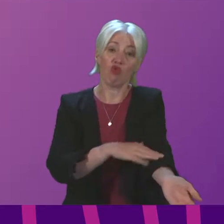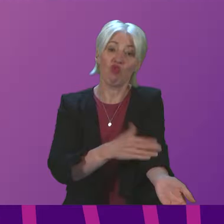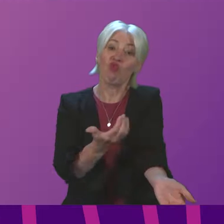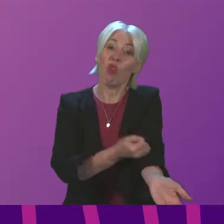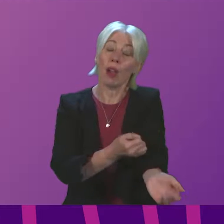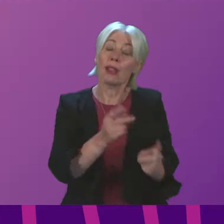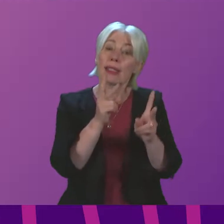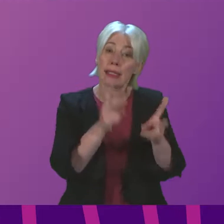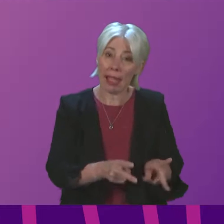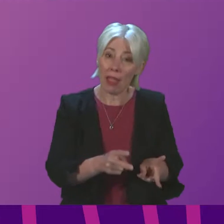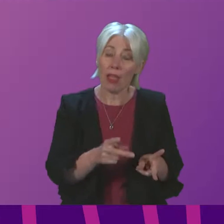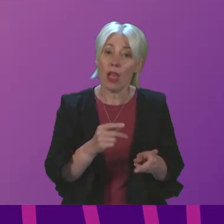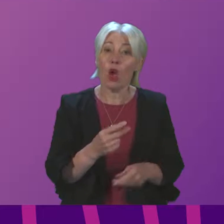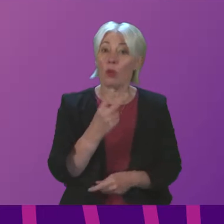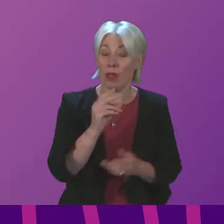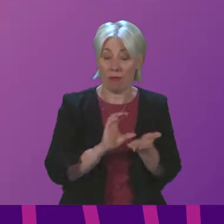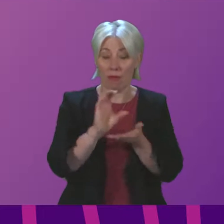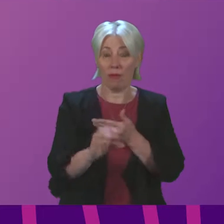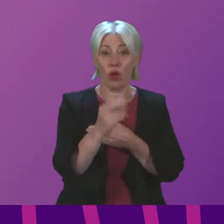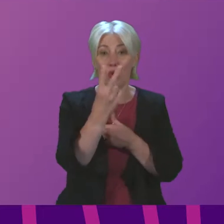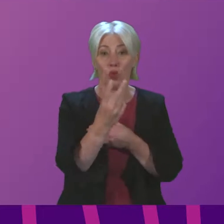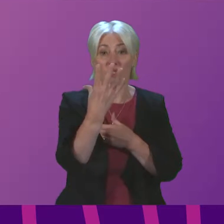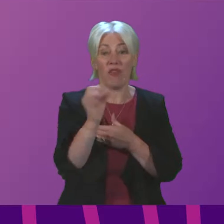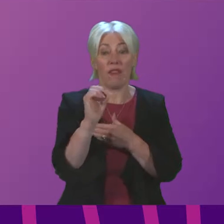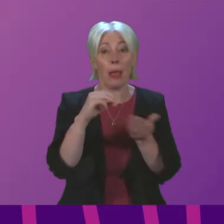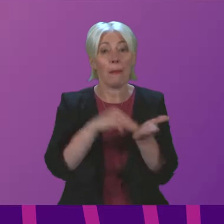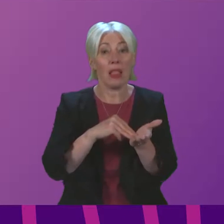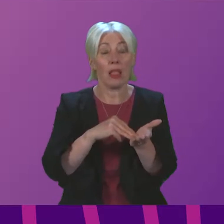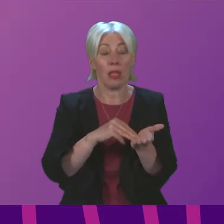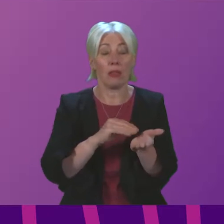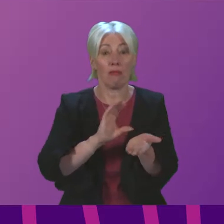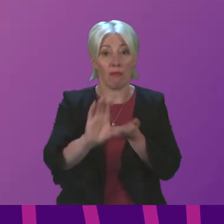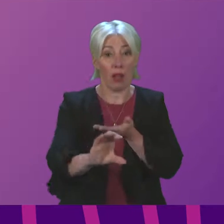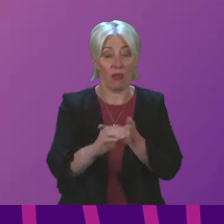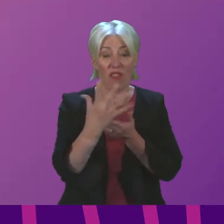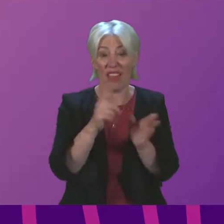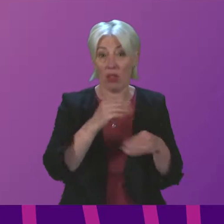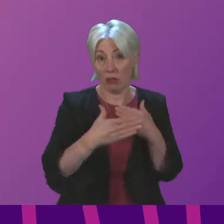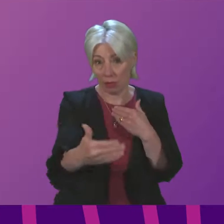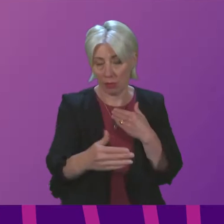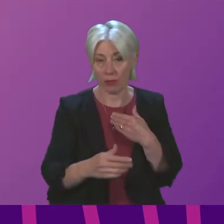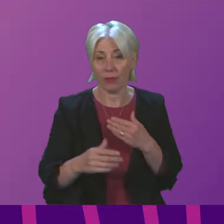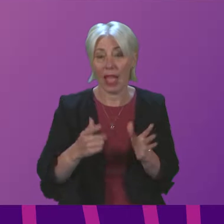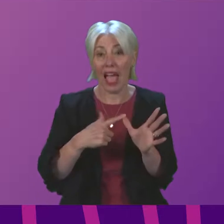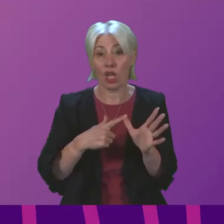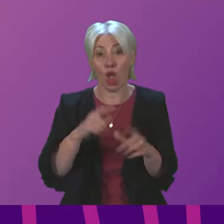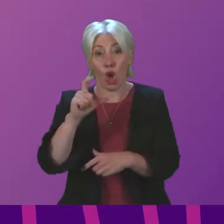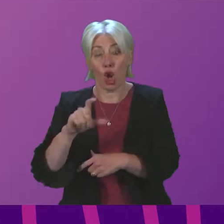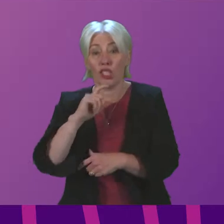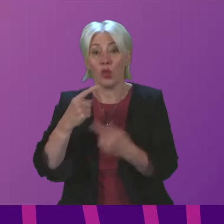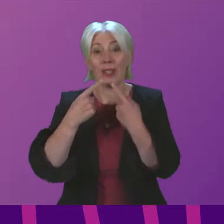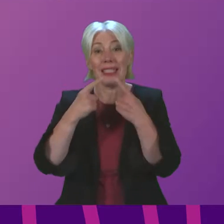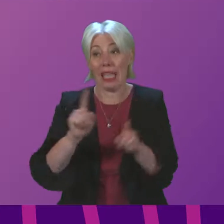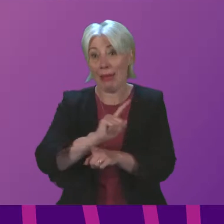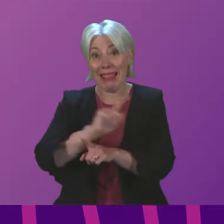of funding over the next five years. Angela Constance is going to be making a statement later on in terms of